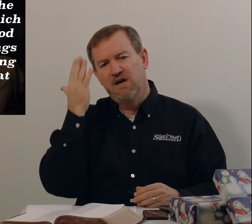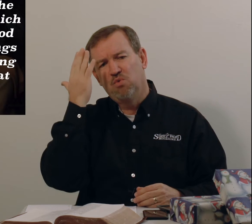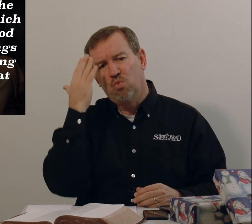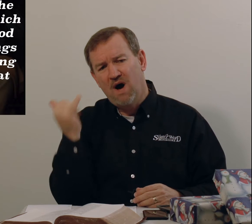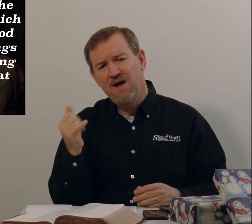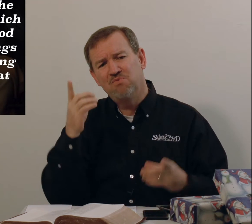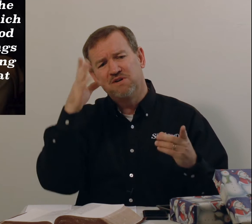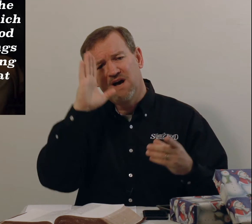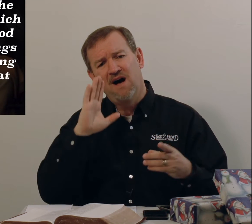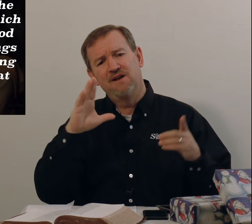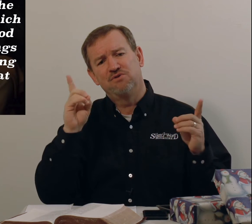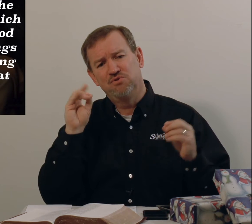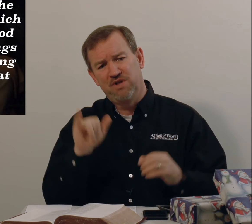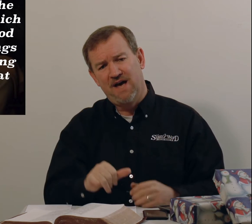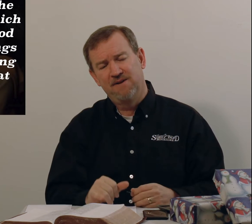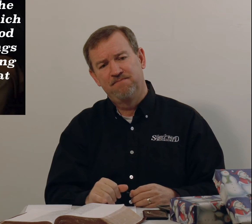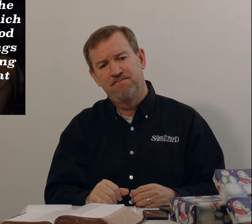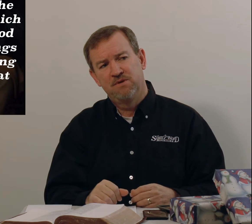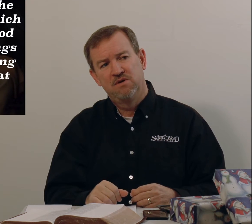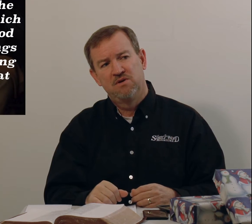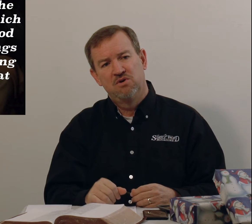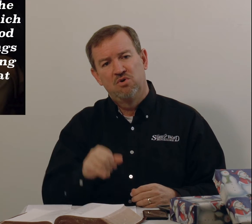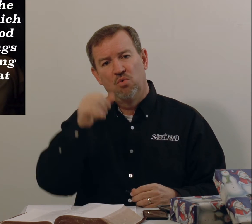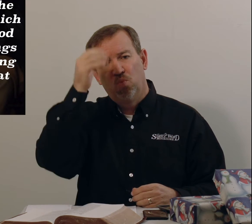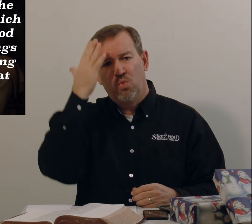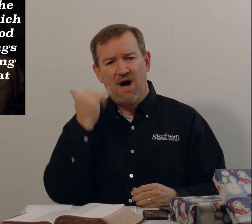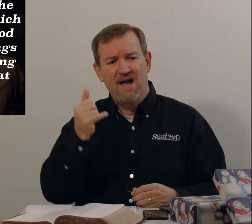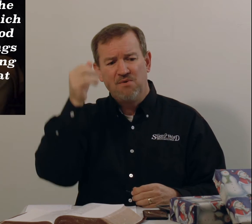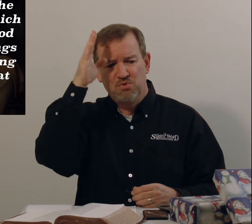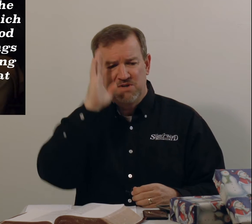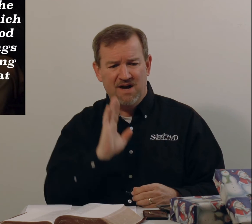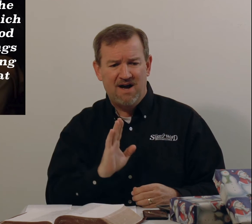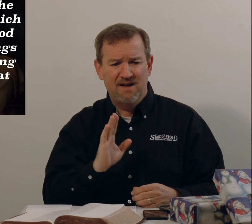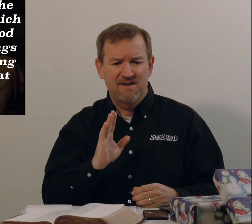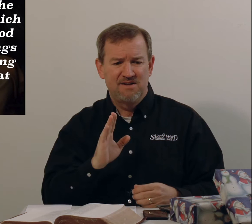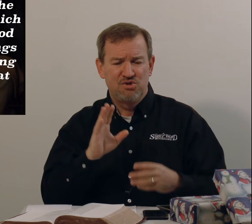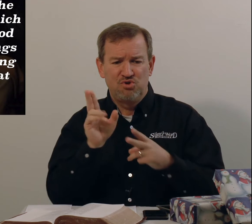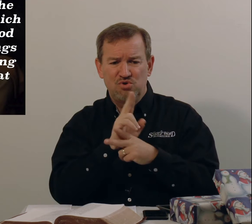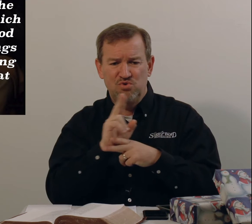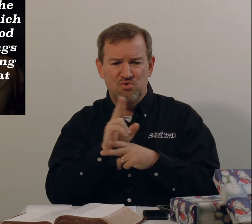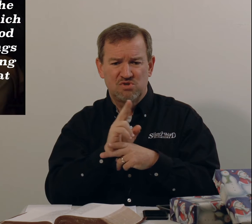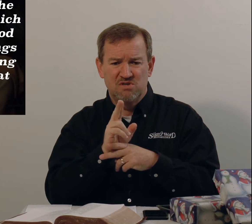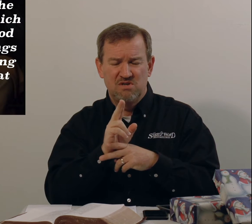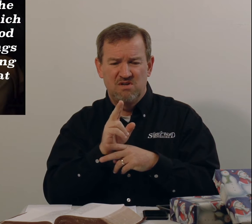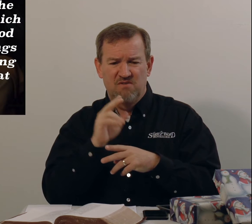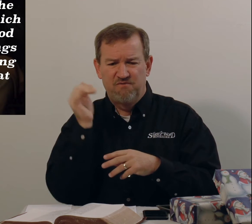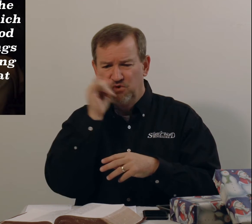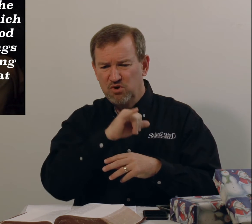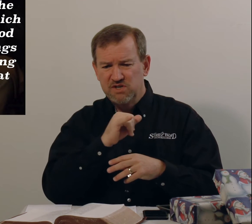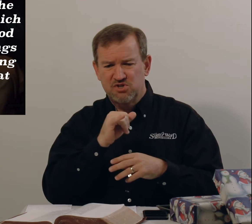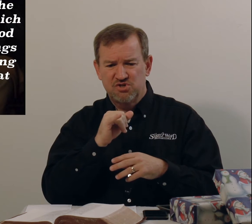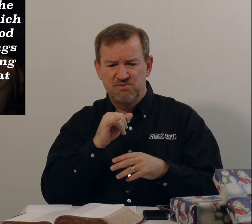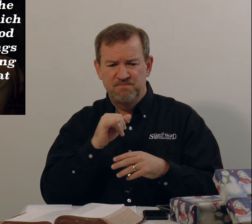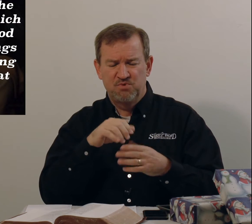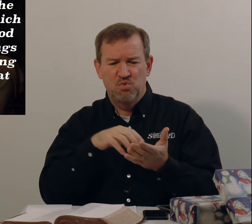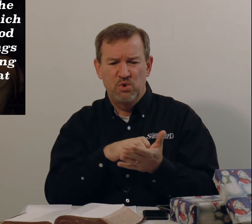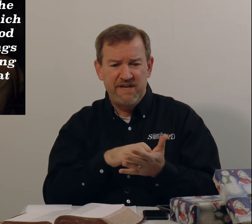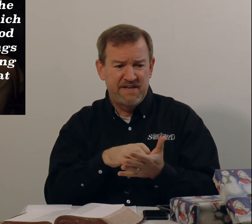And why would God do that? Why would God use foolish, weak,